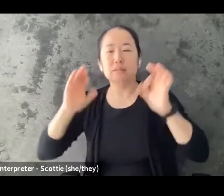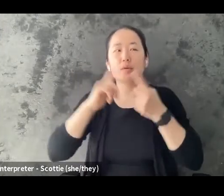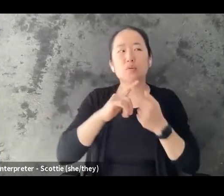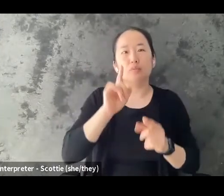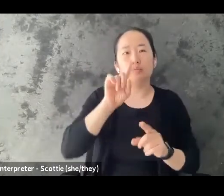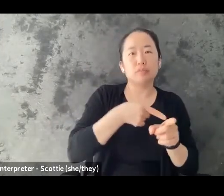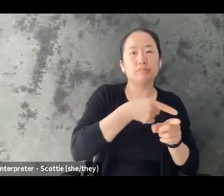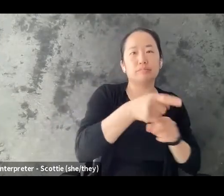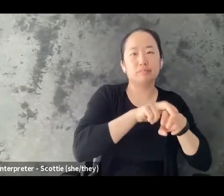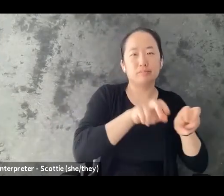your message.